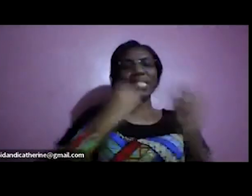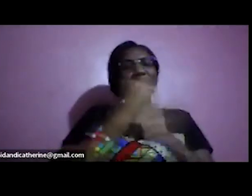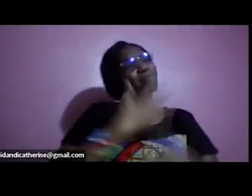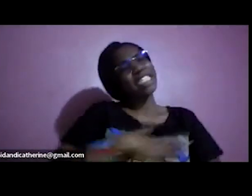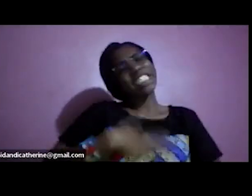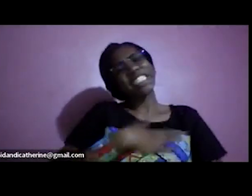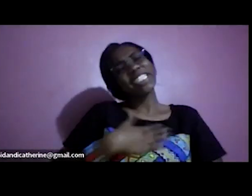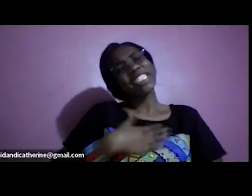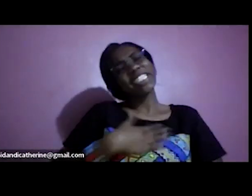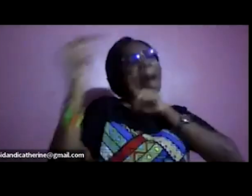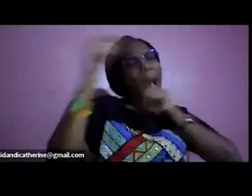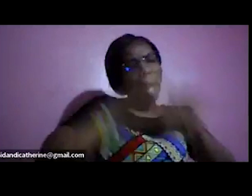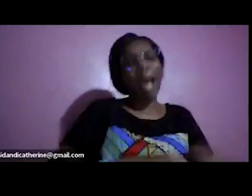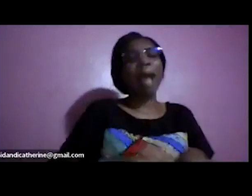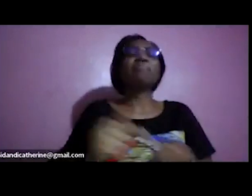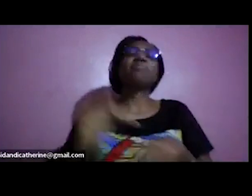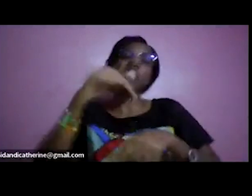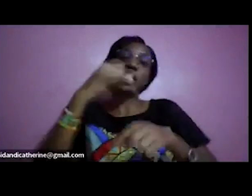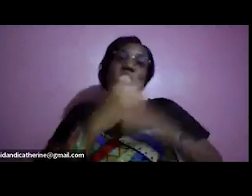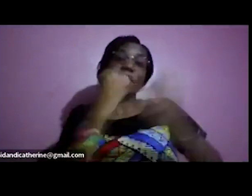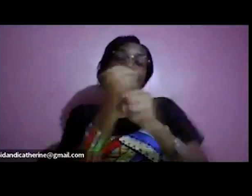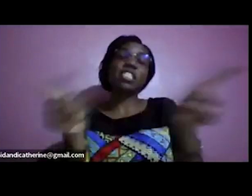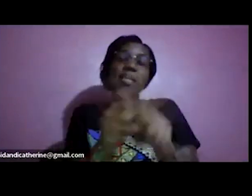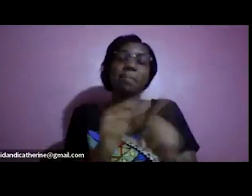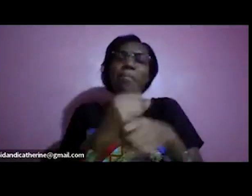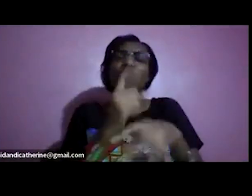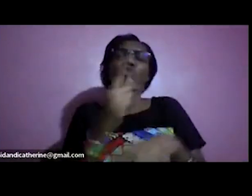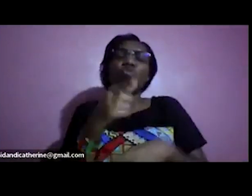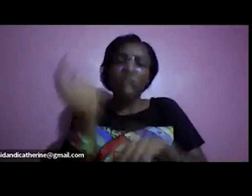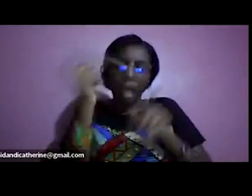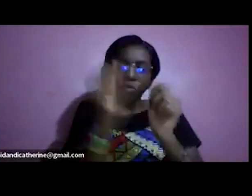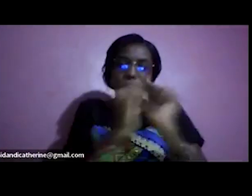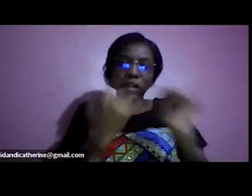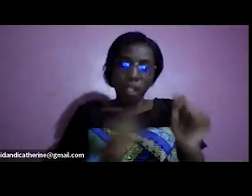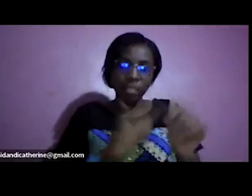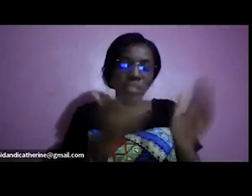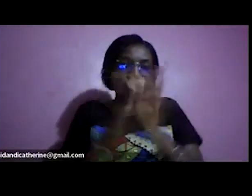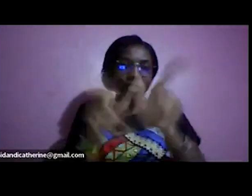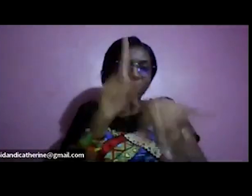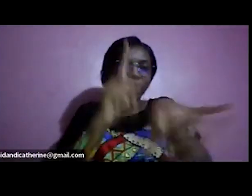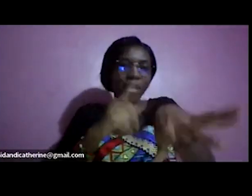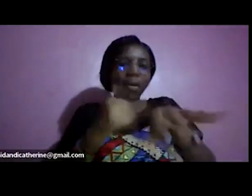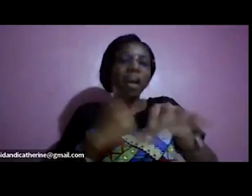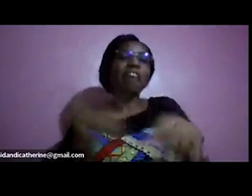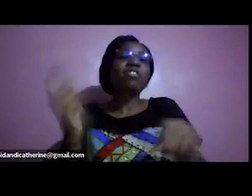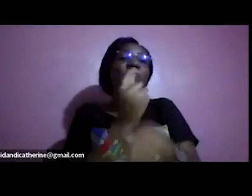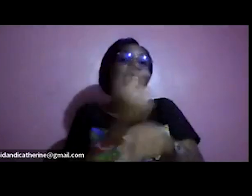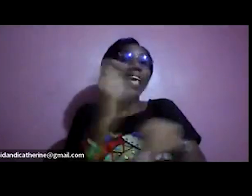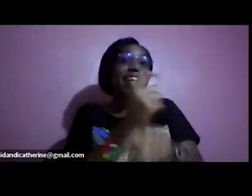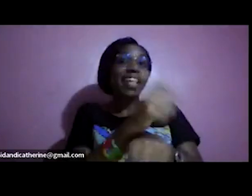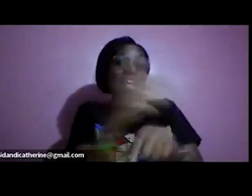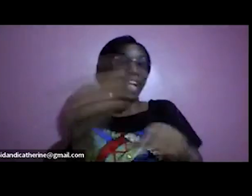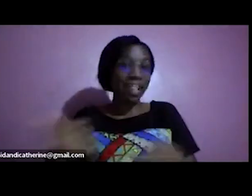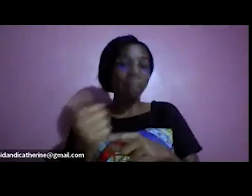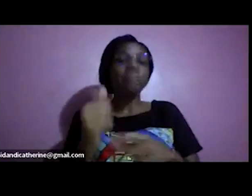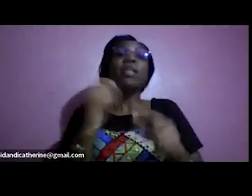this one if you missed out make sure that you're with us and also uh we also have some other trainings that are lined up this year we are doing two